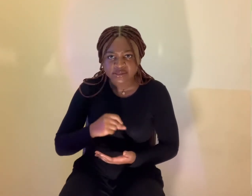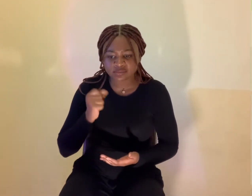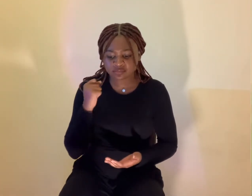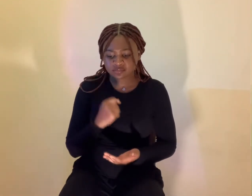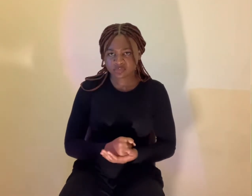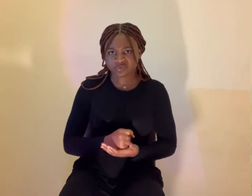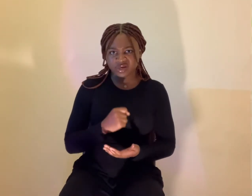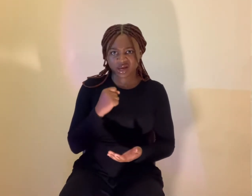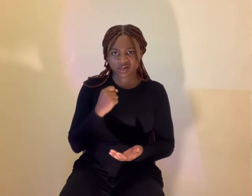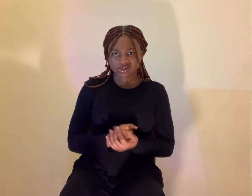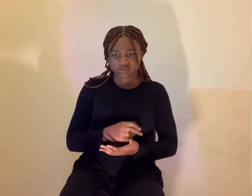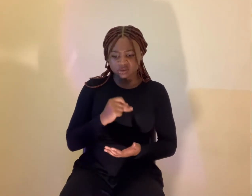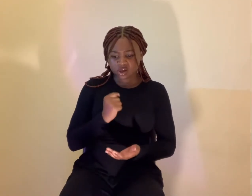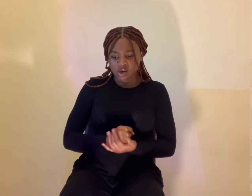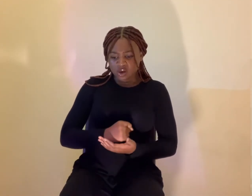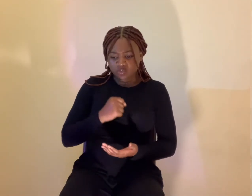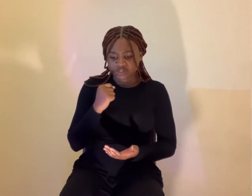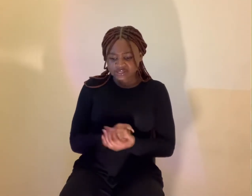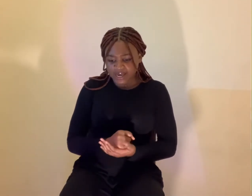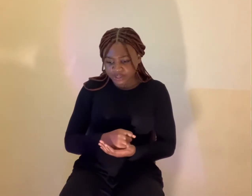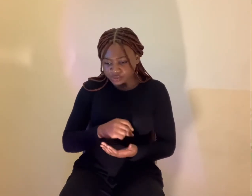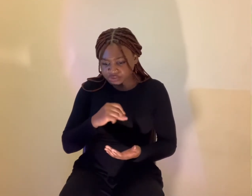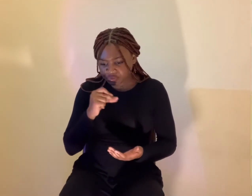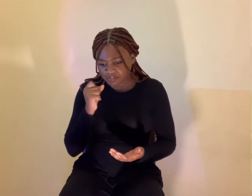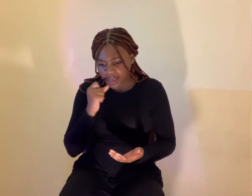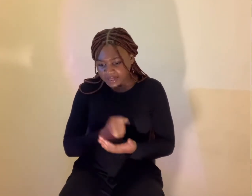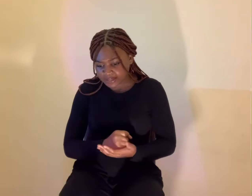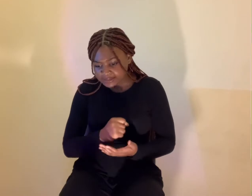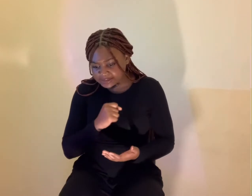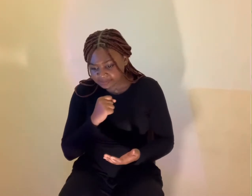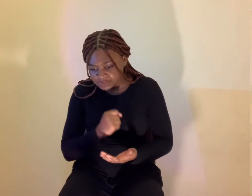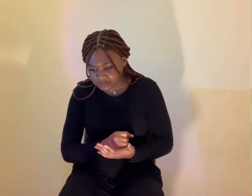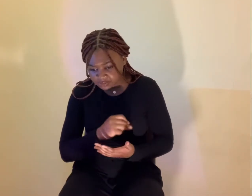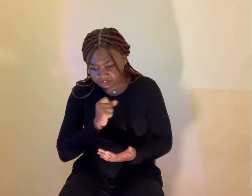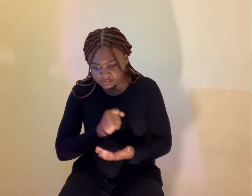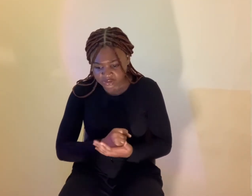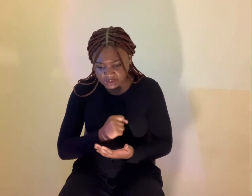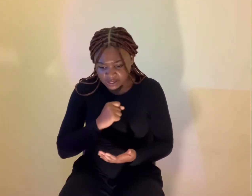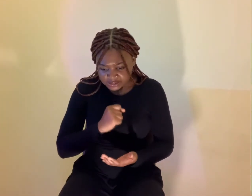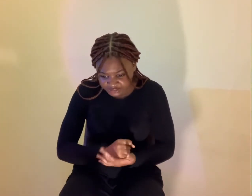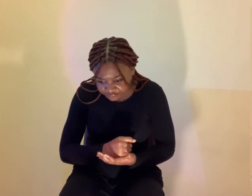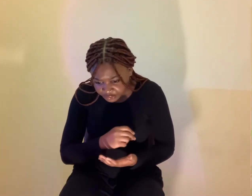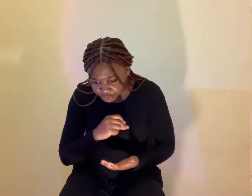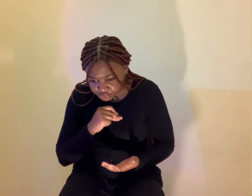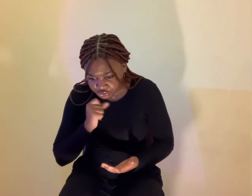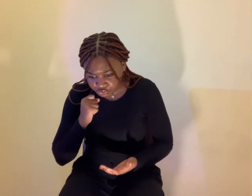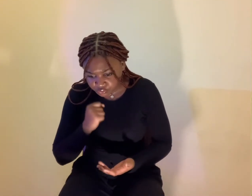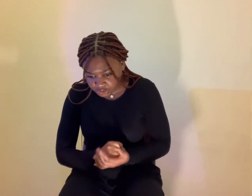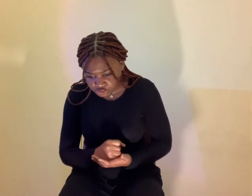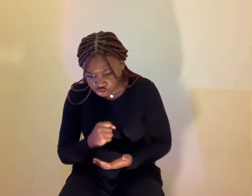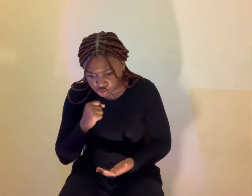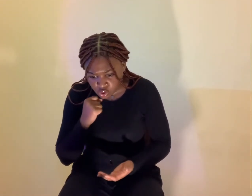react with psychosomatic symptoms difficult to endure